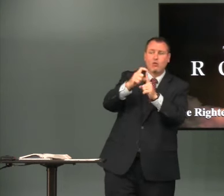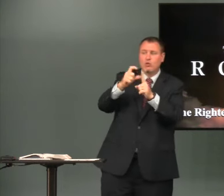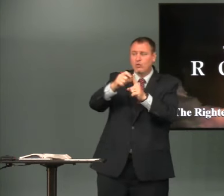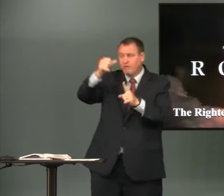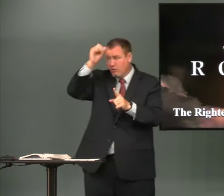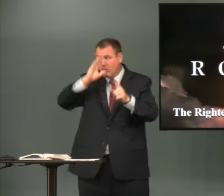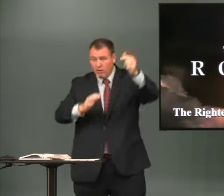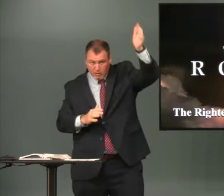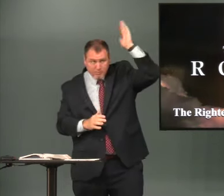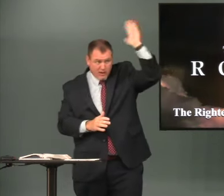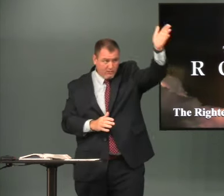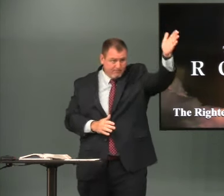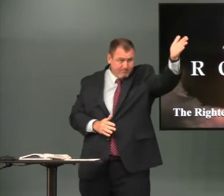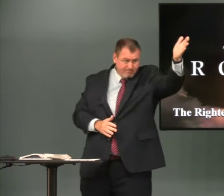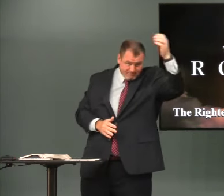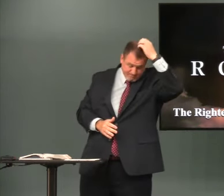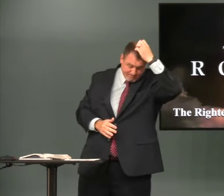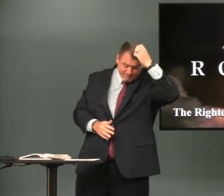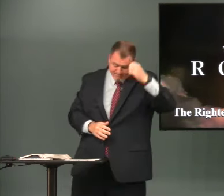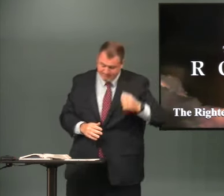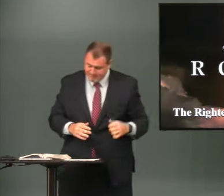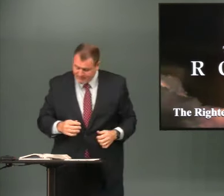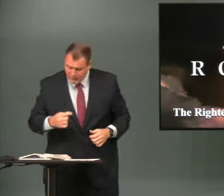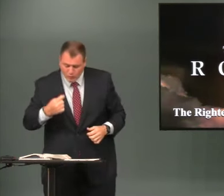me i like to go for the depth of god amen